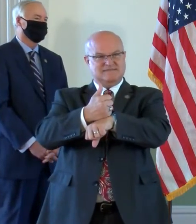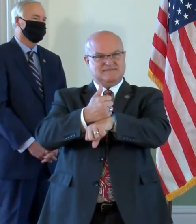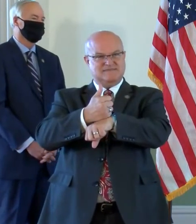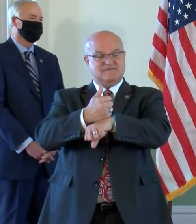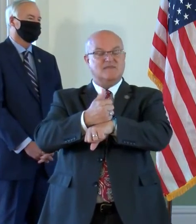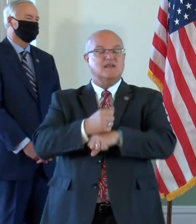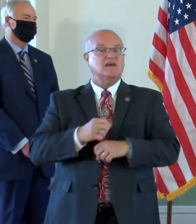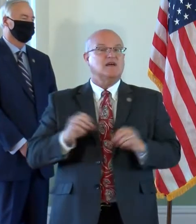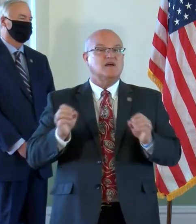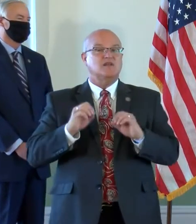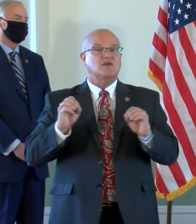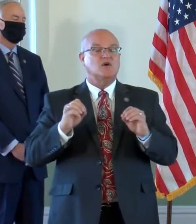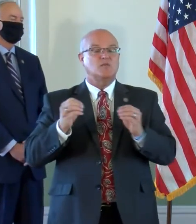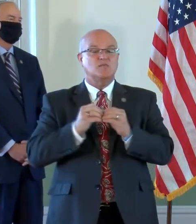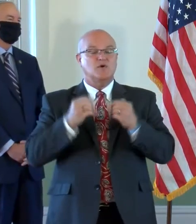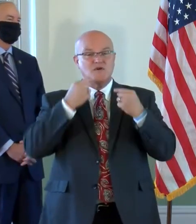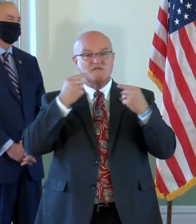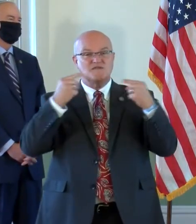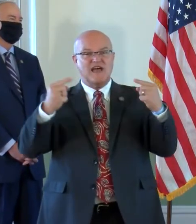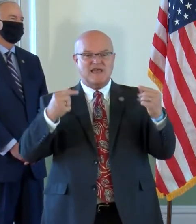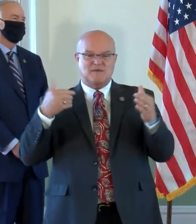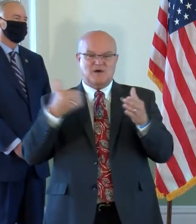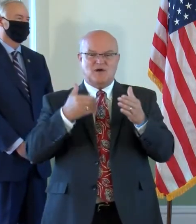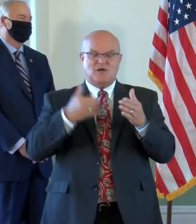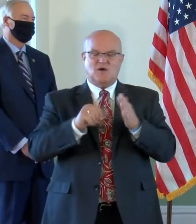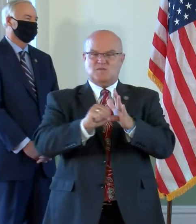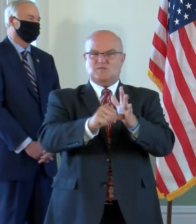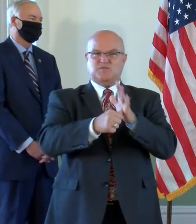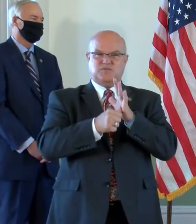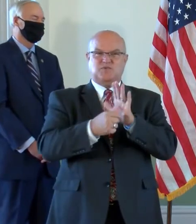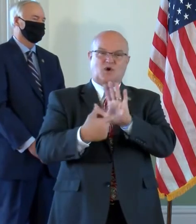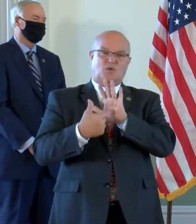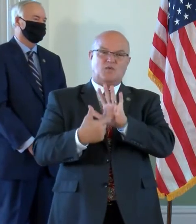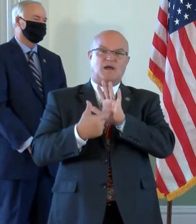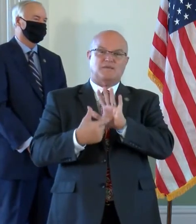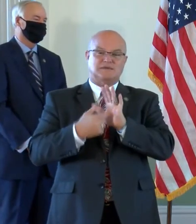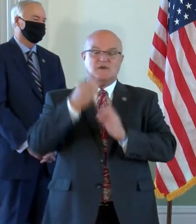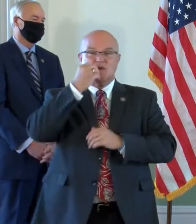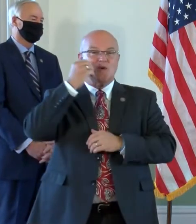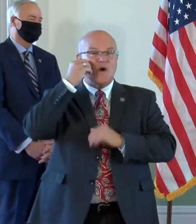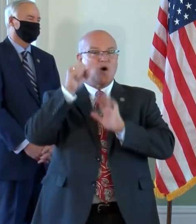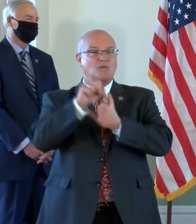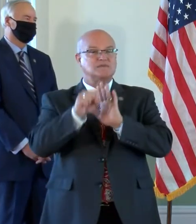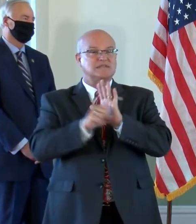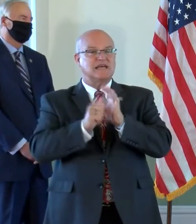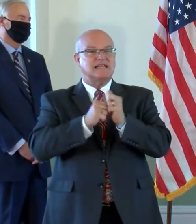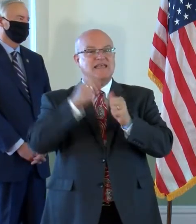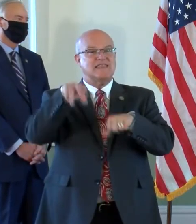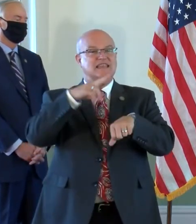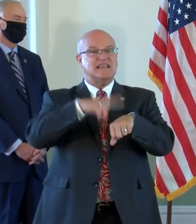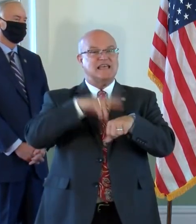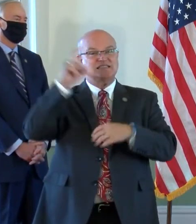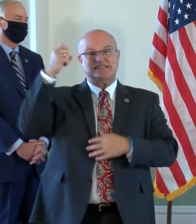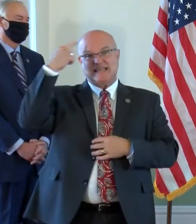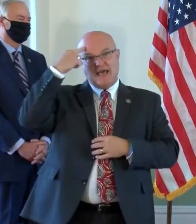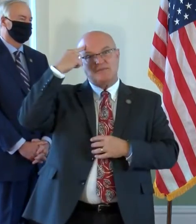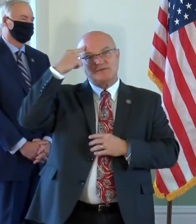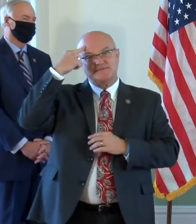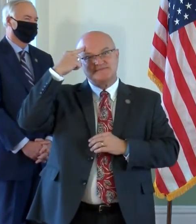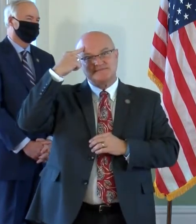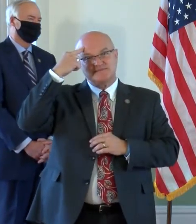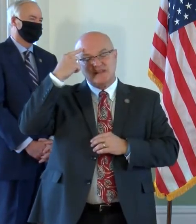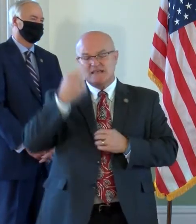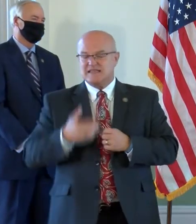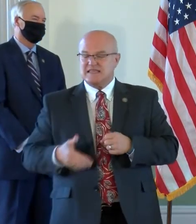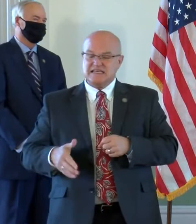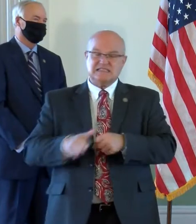There is no fame close to the prestige of representing one's home state in our nation's capital. The